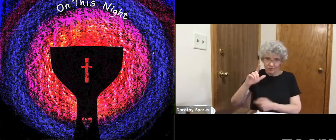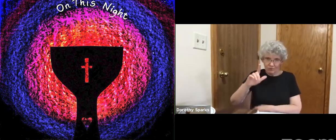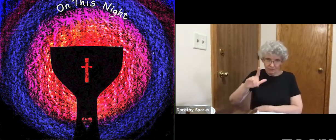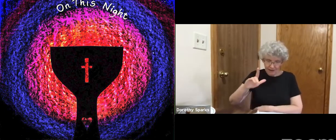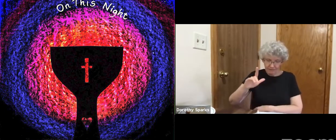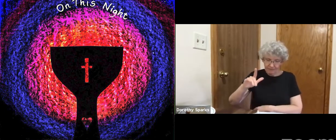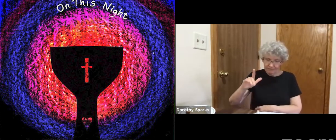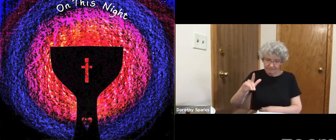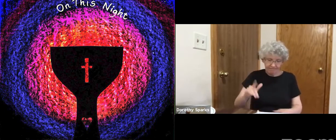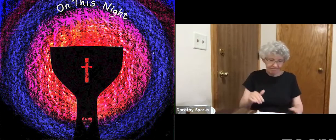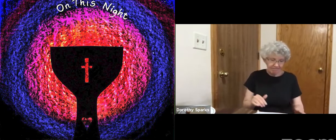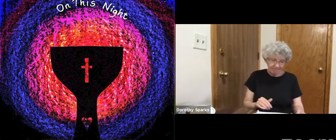25.